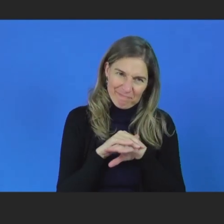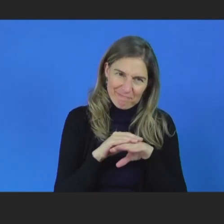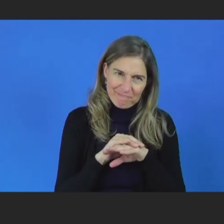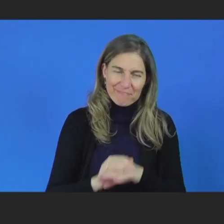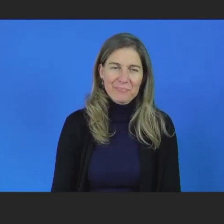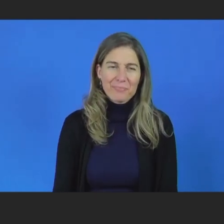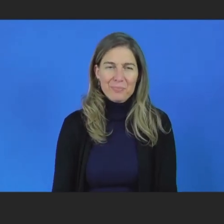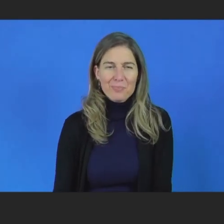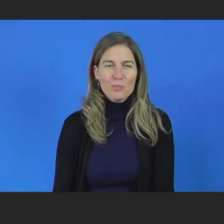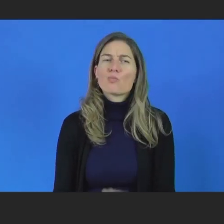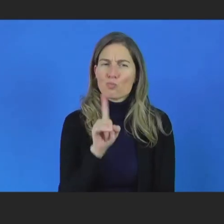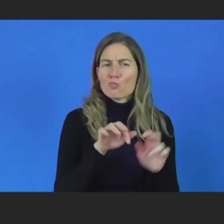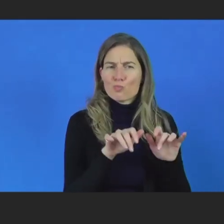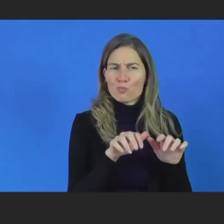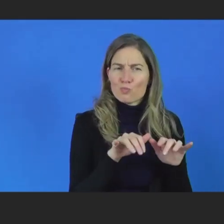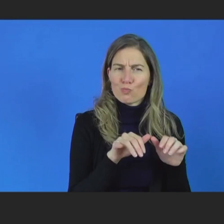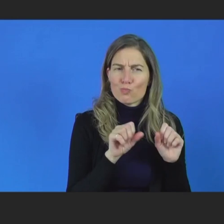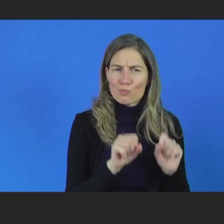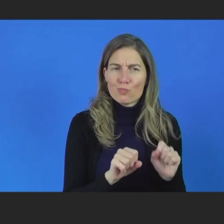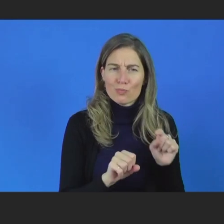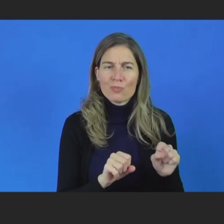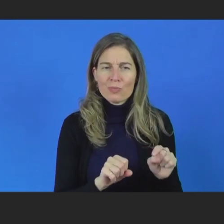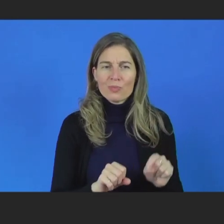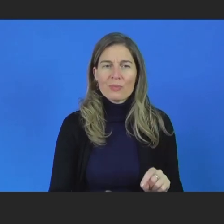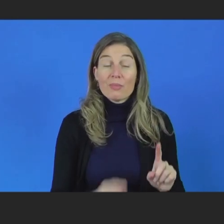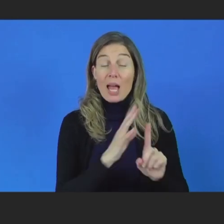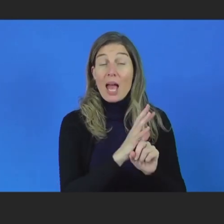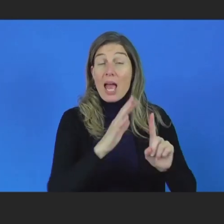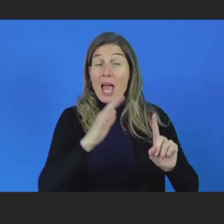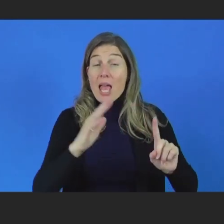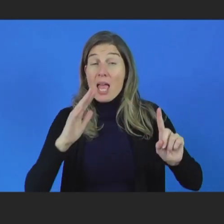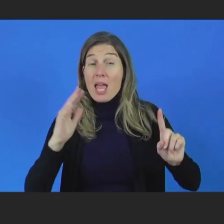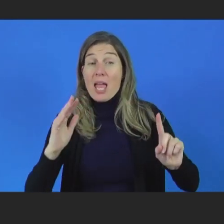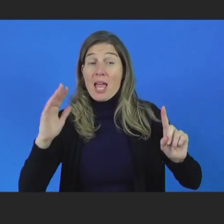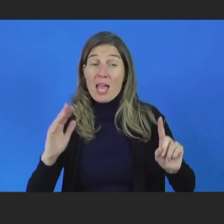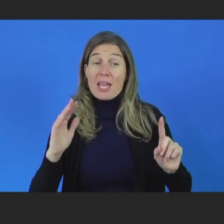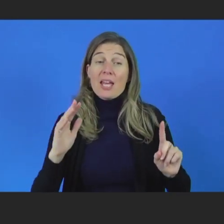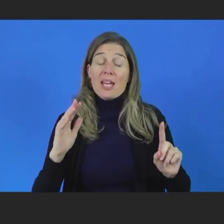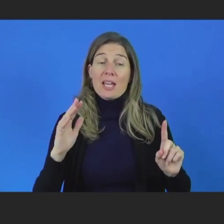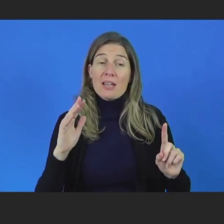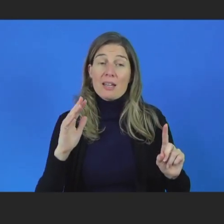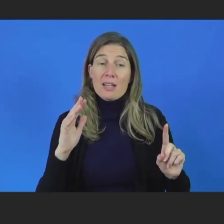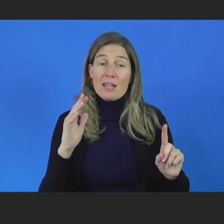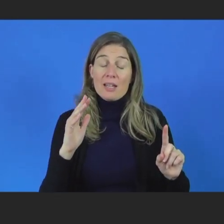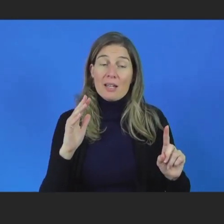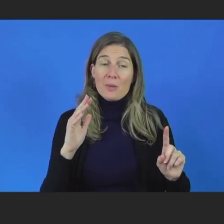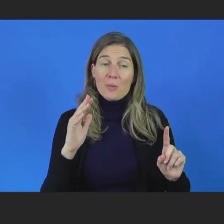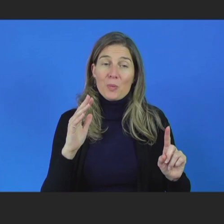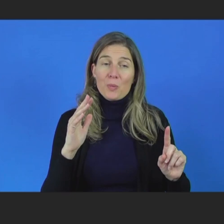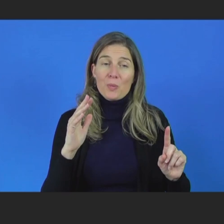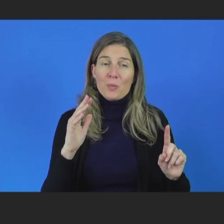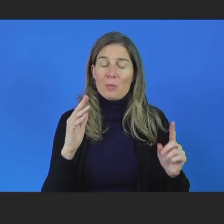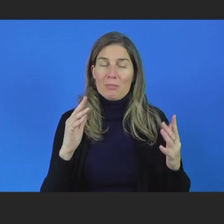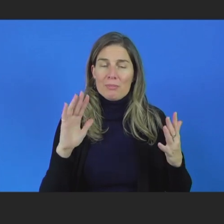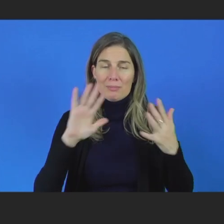And the echoes and reverberations from them are making it even